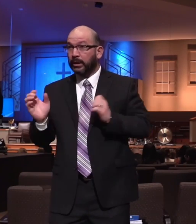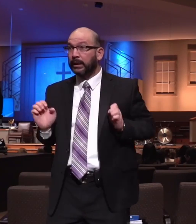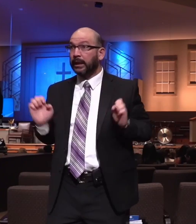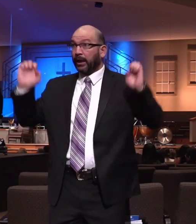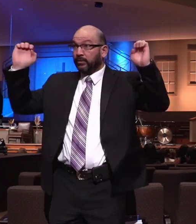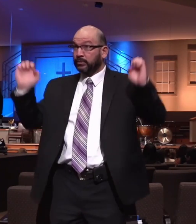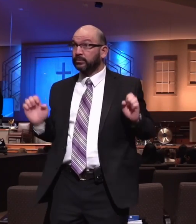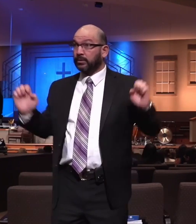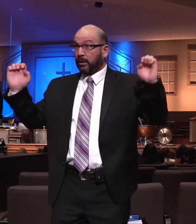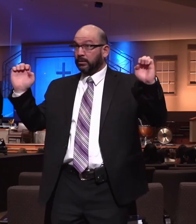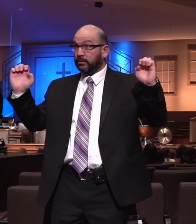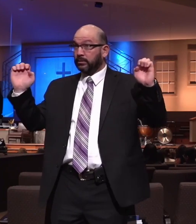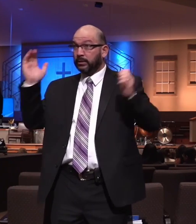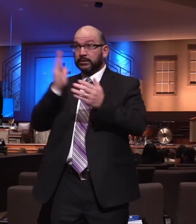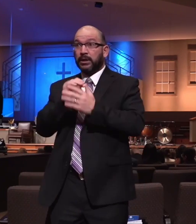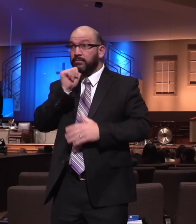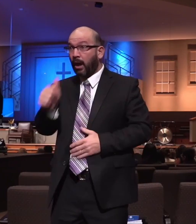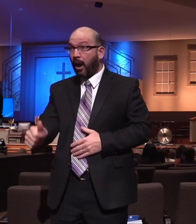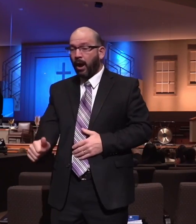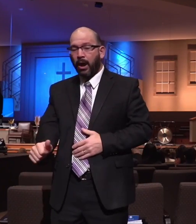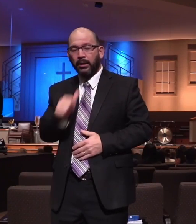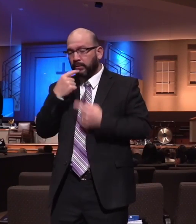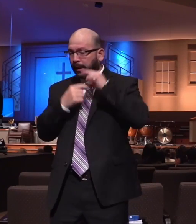There are some who do not. You don't even have to raise your hand, all right? We understand.